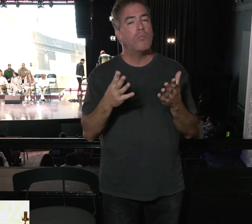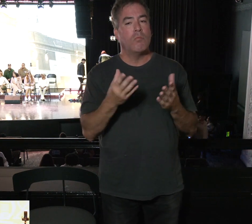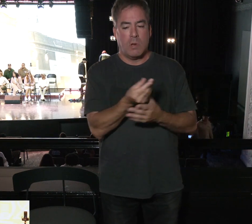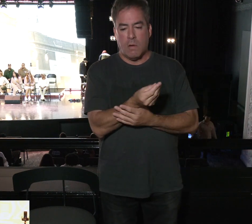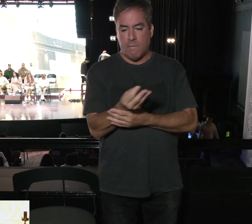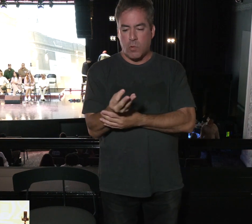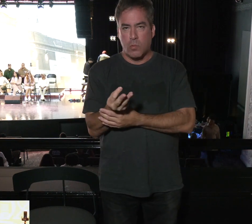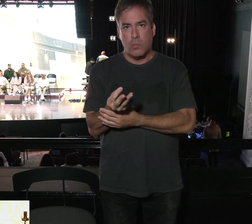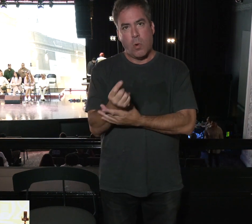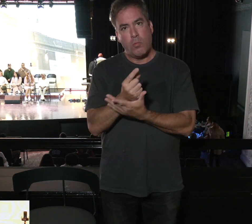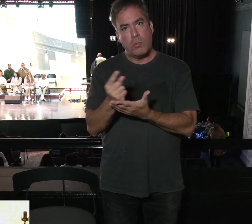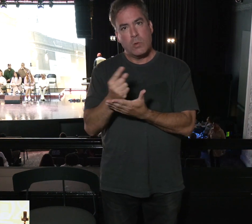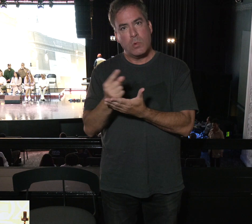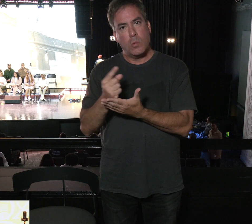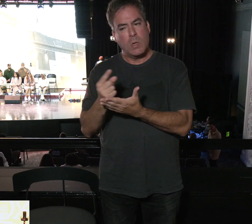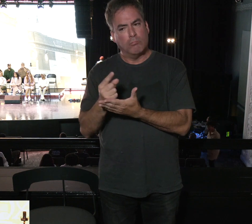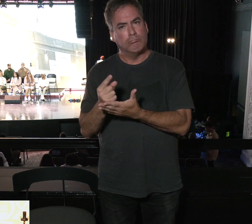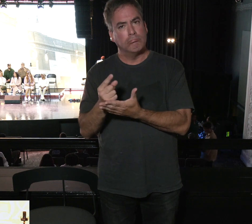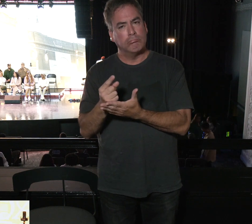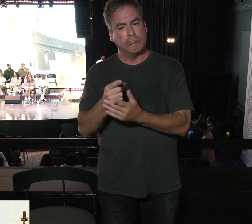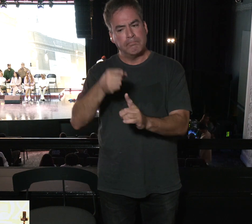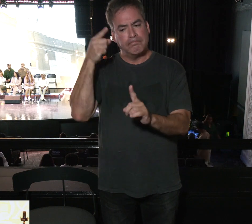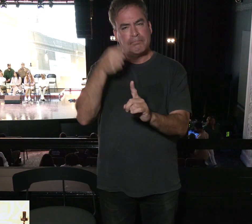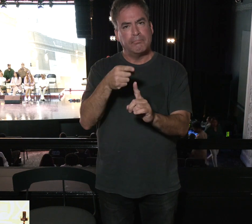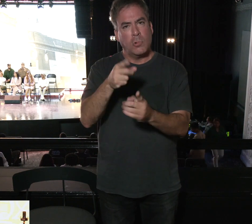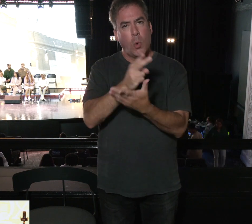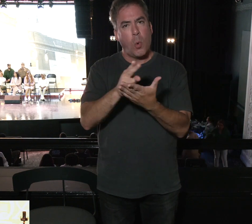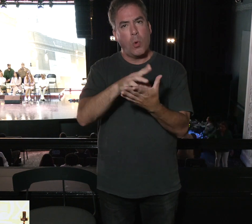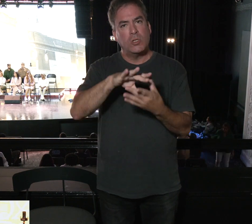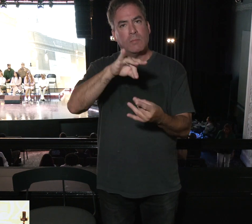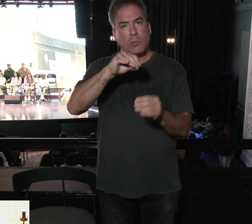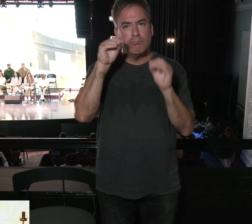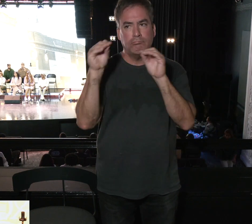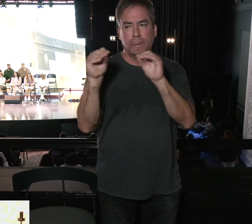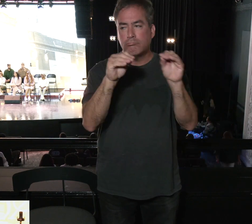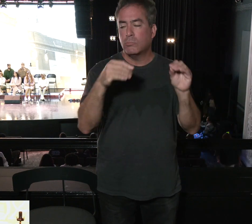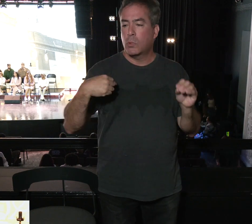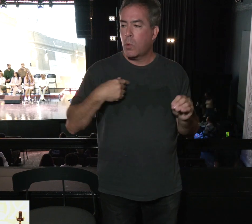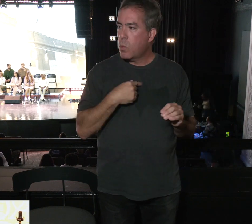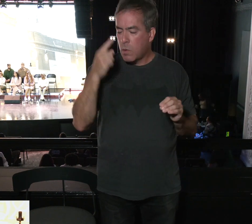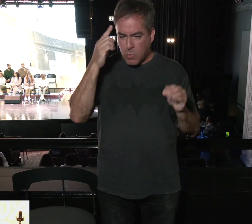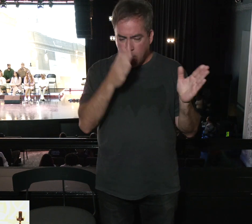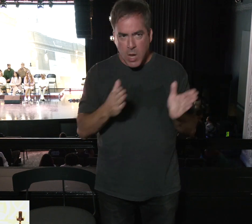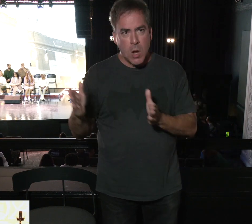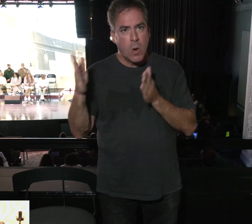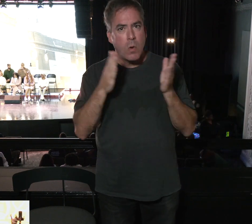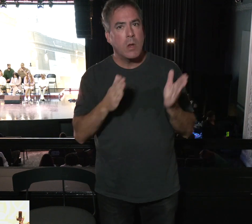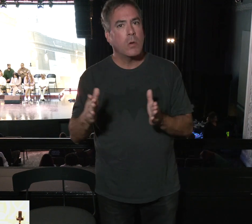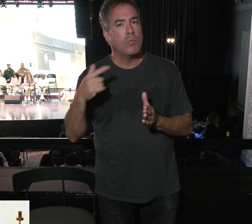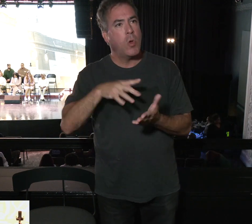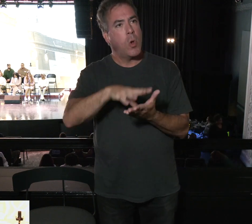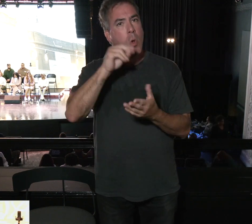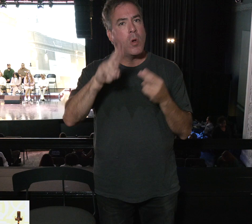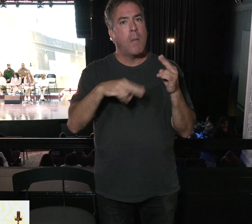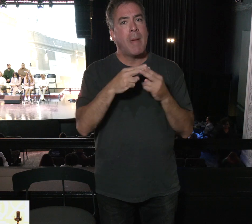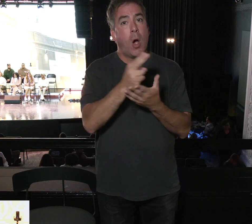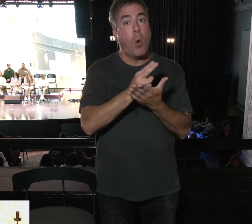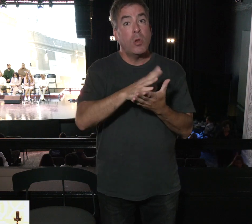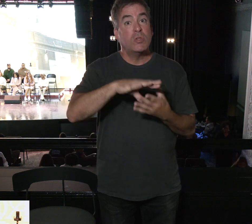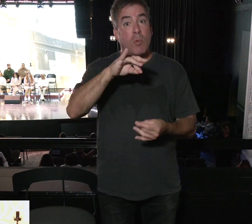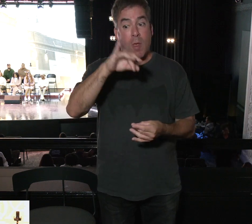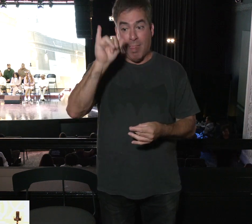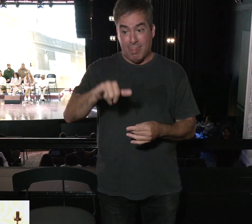through a few weeks of teaching on the Holy Spirit. So we're preparing ourselves and learning about the Holy Spirit so that when Holy Spirit Nights come,